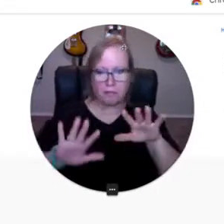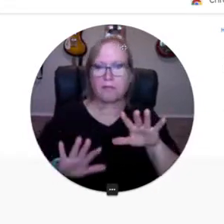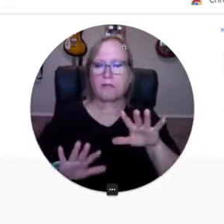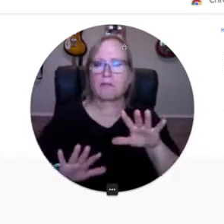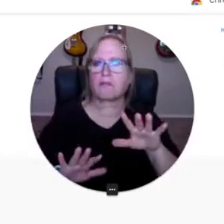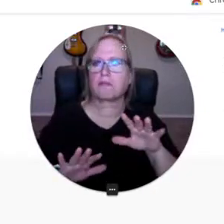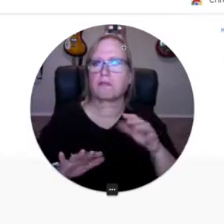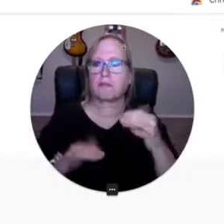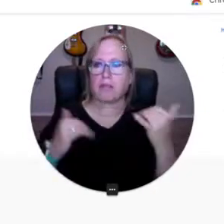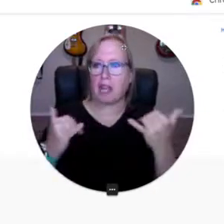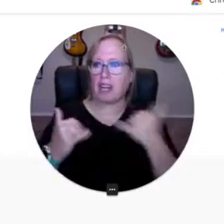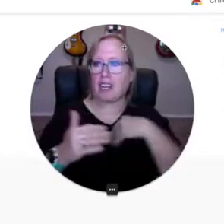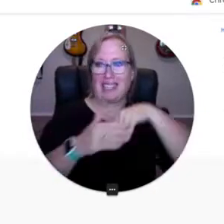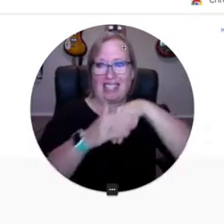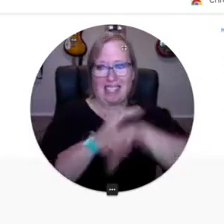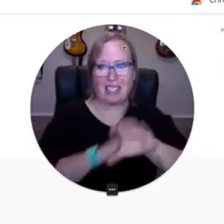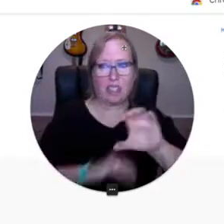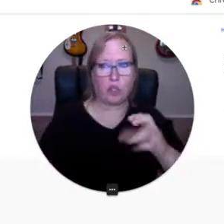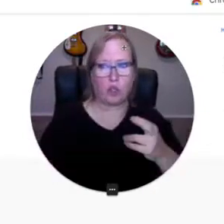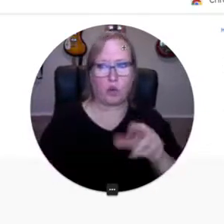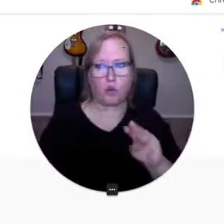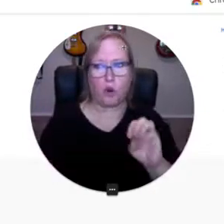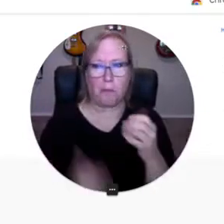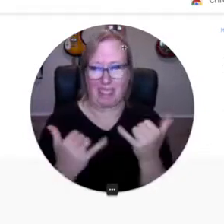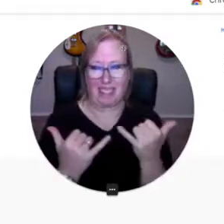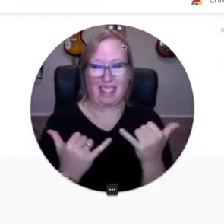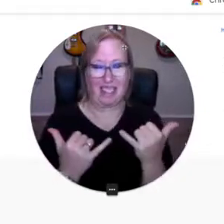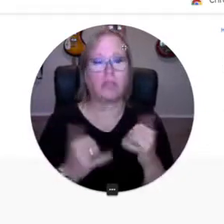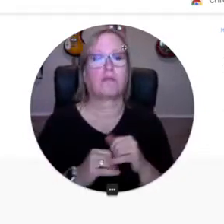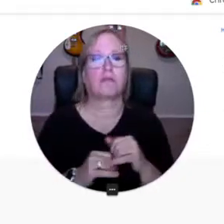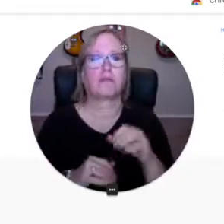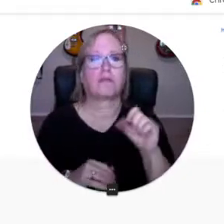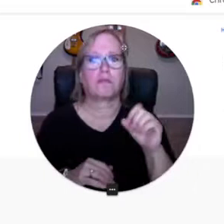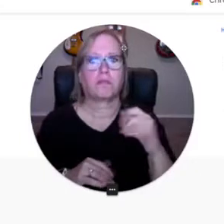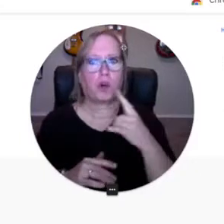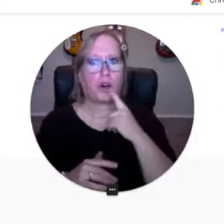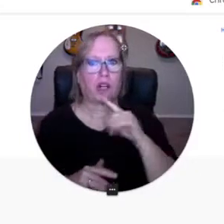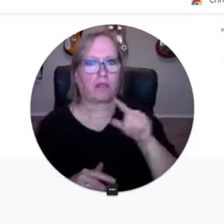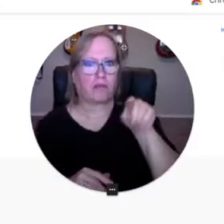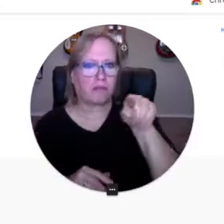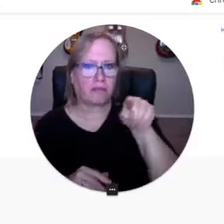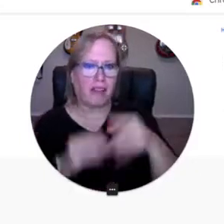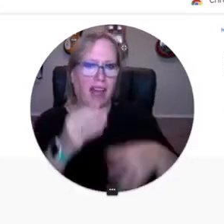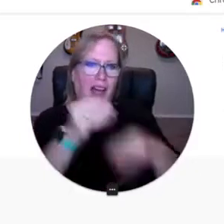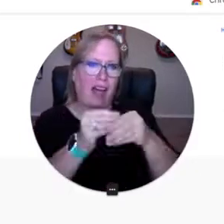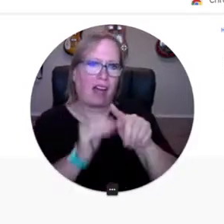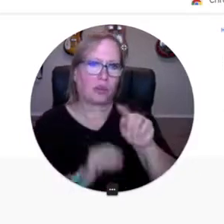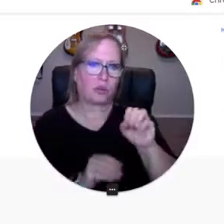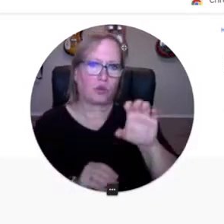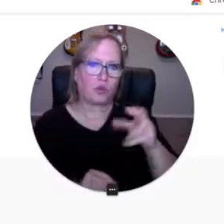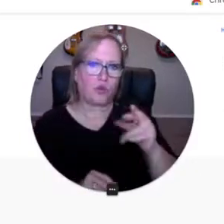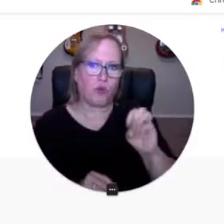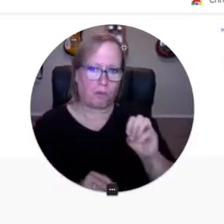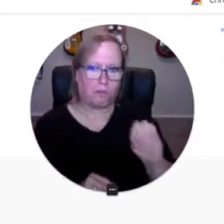So now I'm here on this page looking around and I'm in Google Chrome right now.